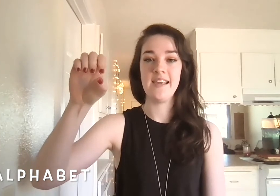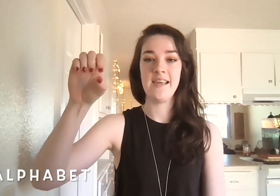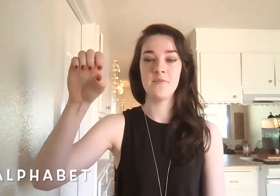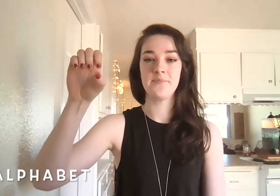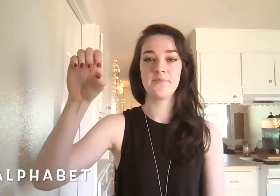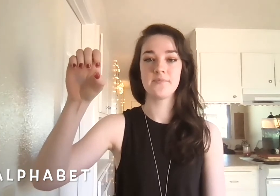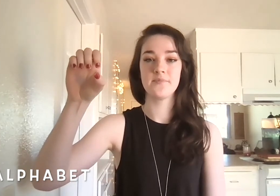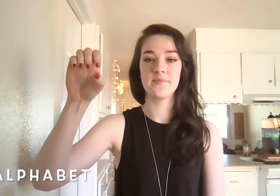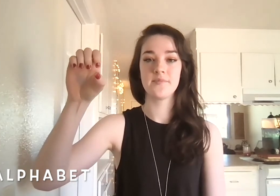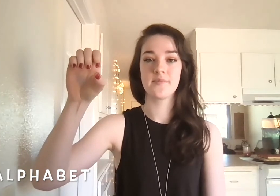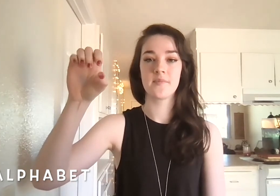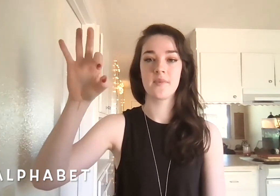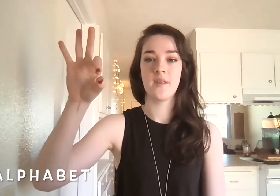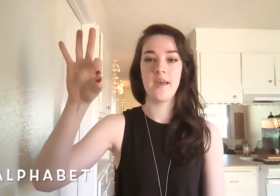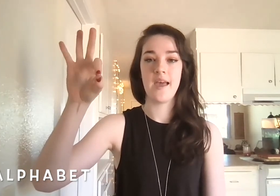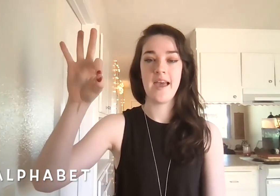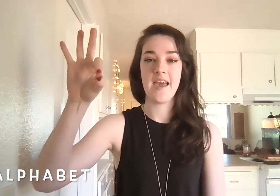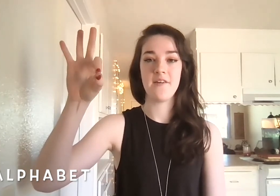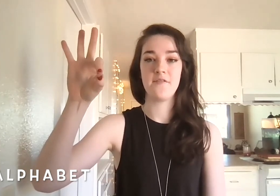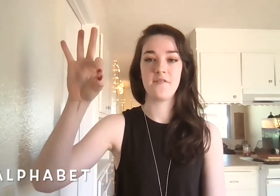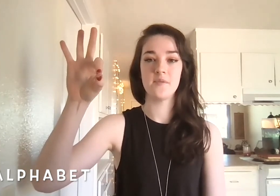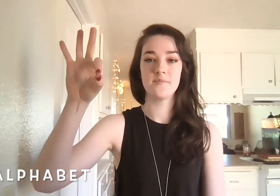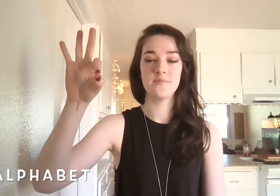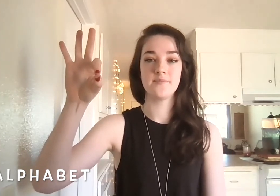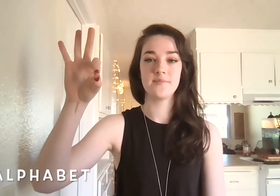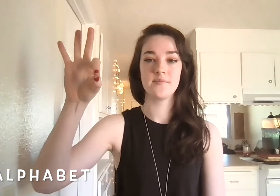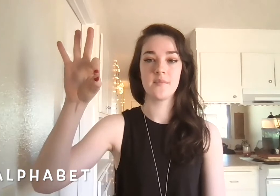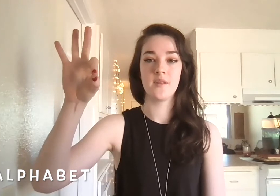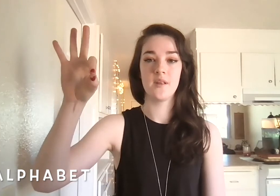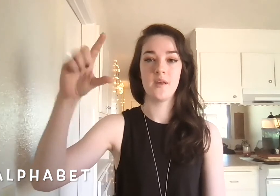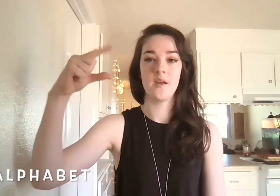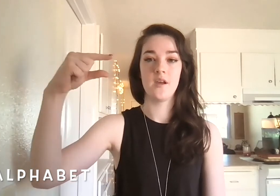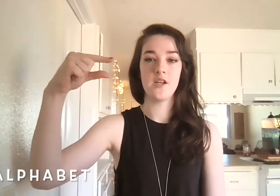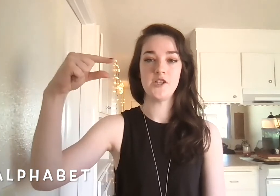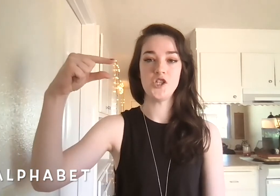f g